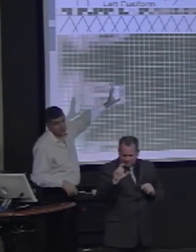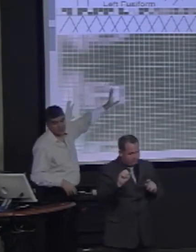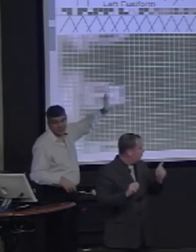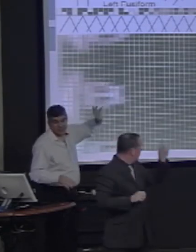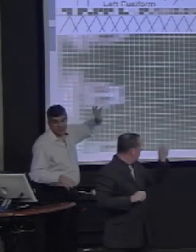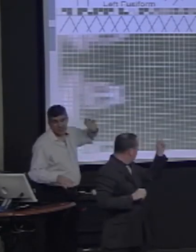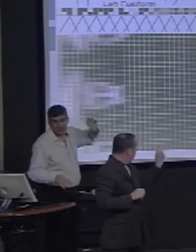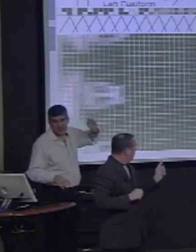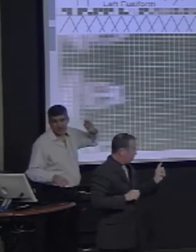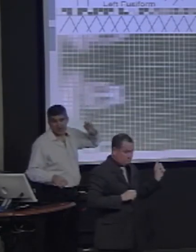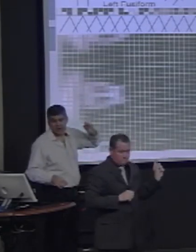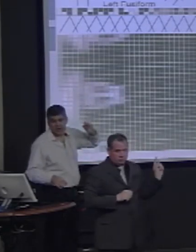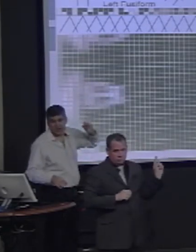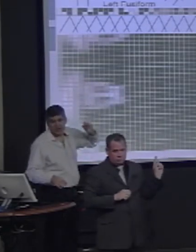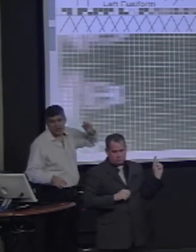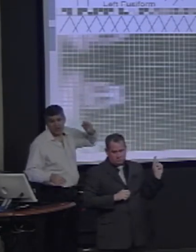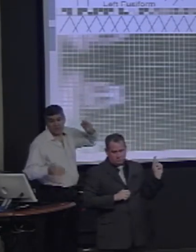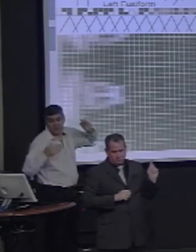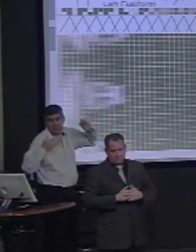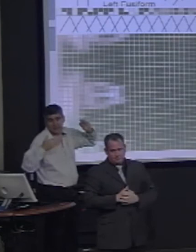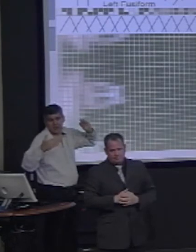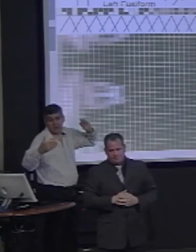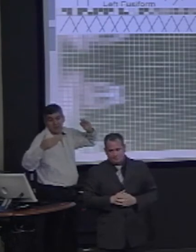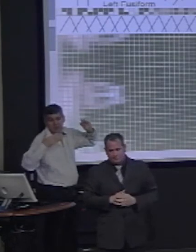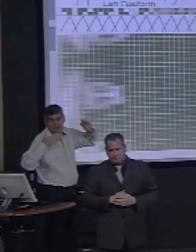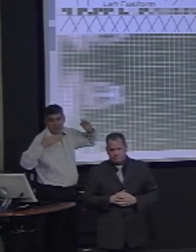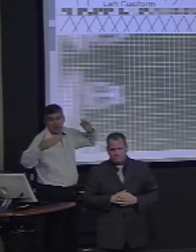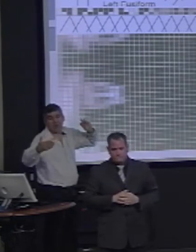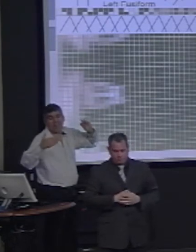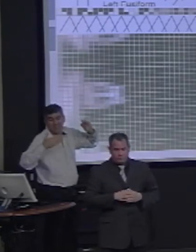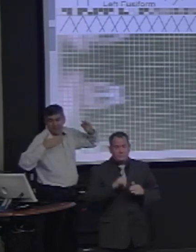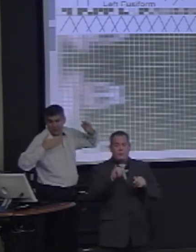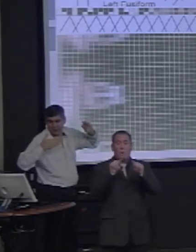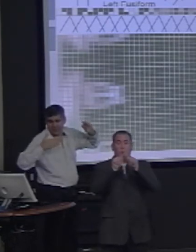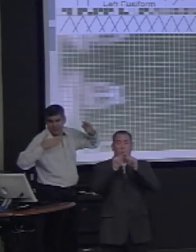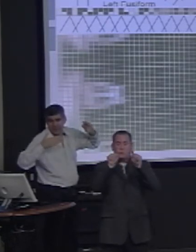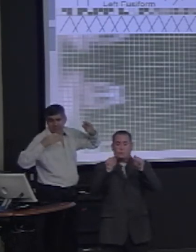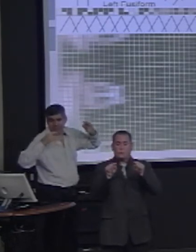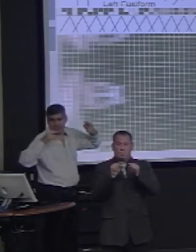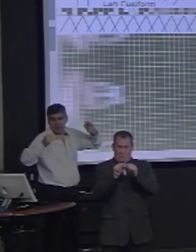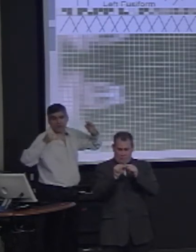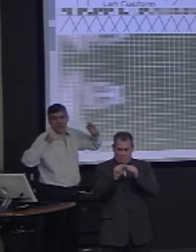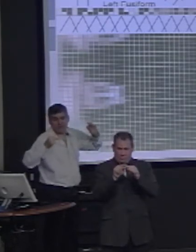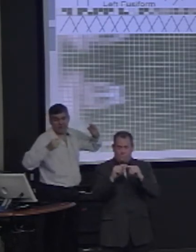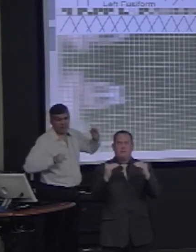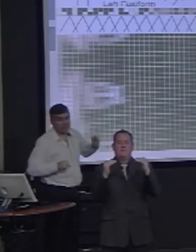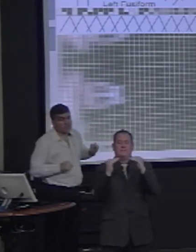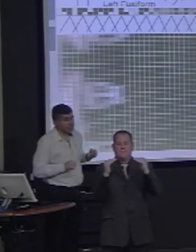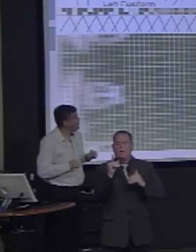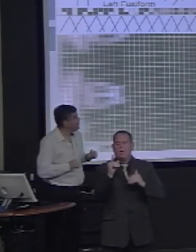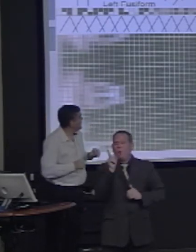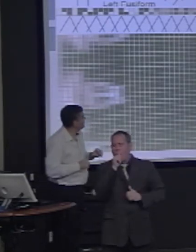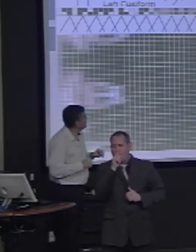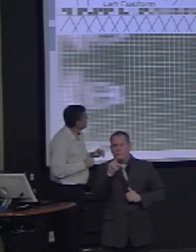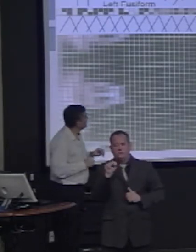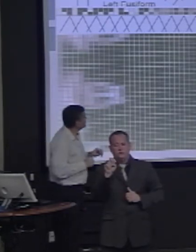here is a kind of artificial neuron. The gray level depicts the degree of activation of that artificial